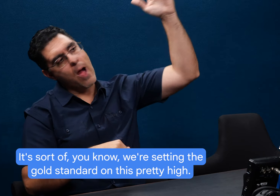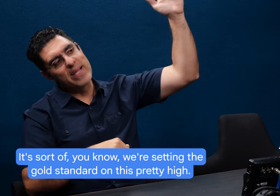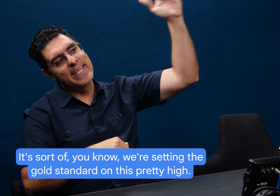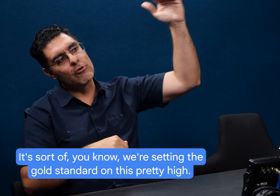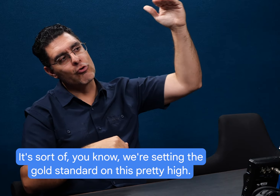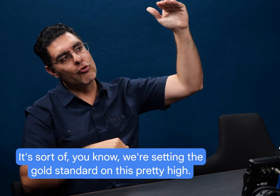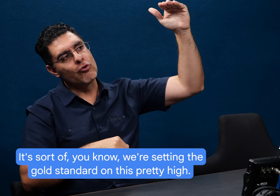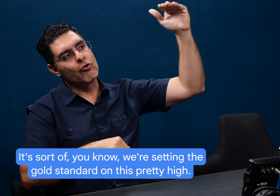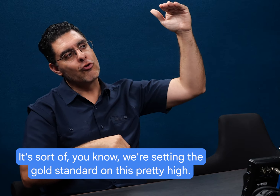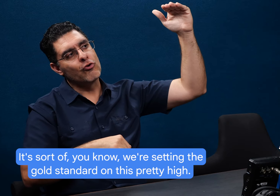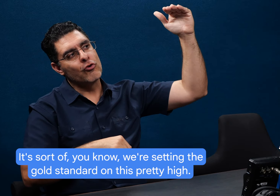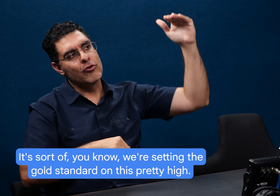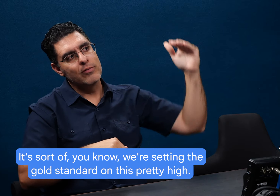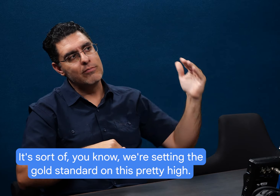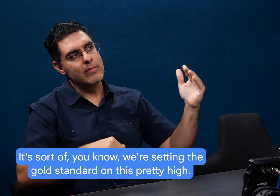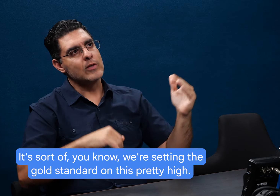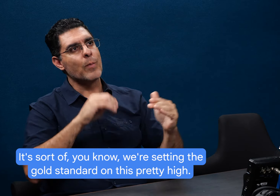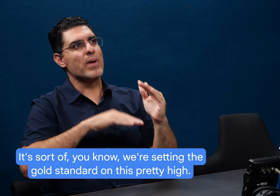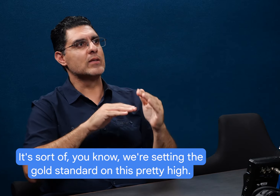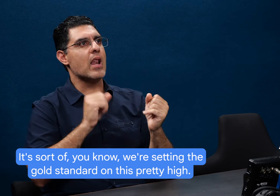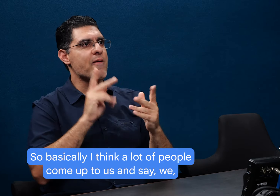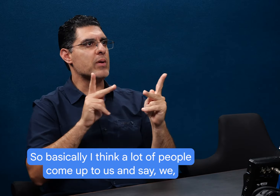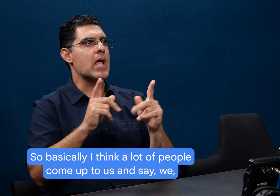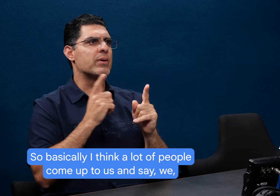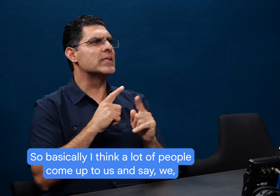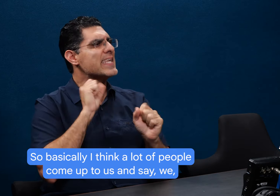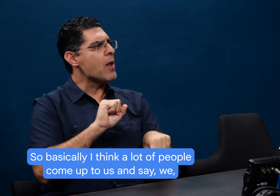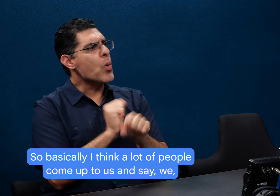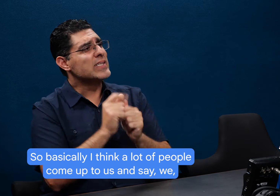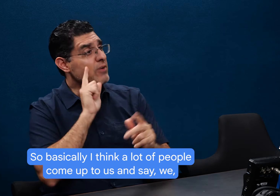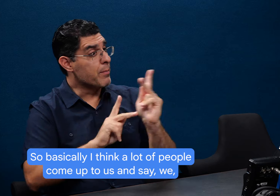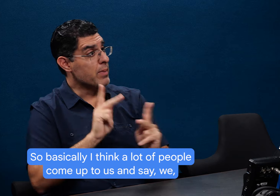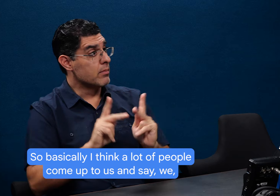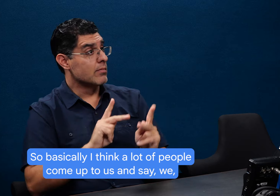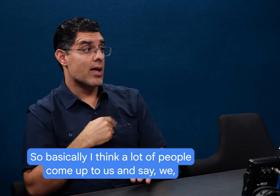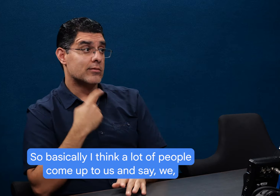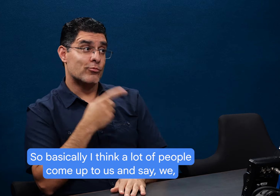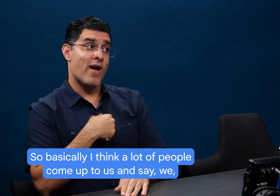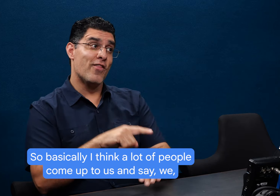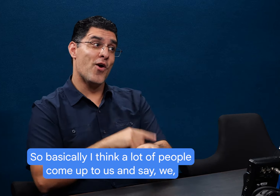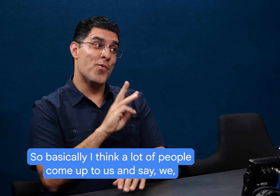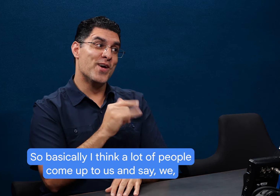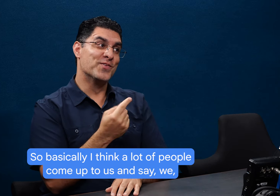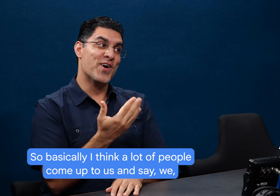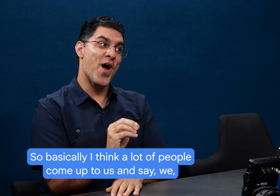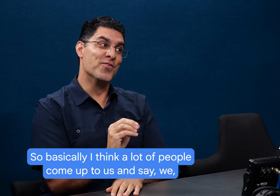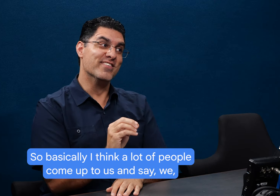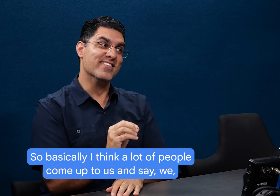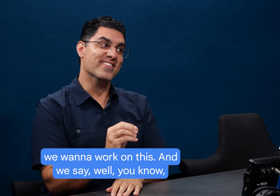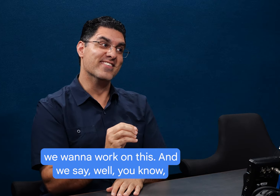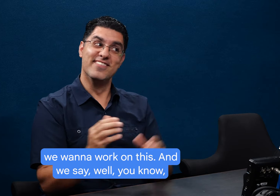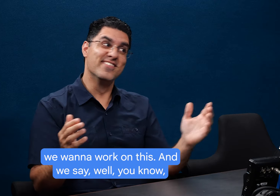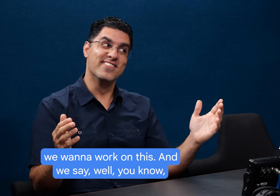it's sort of, you know, we're setting the gold standard on this pretty high. Uh, so basically, I think a lot of people come up to us and, uh, uh,